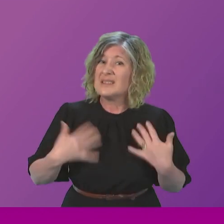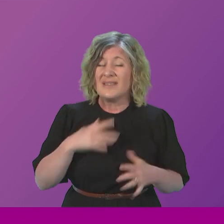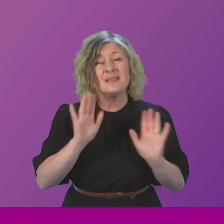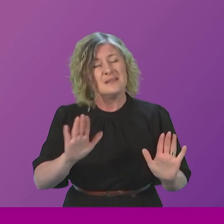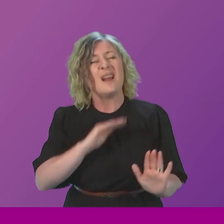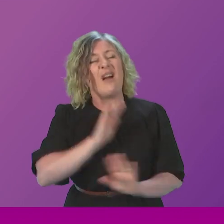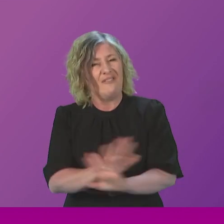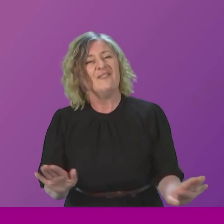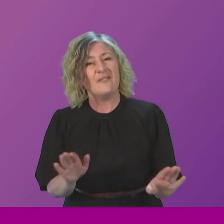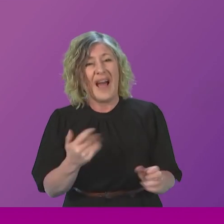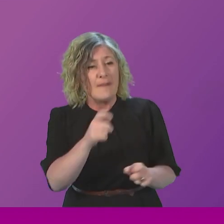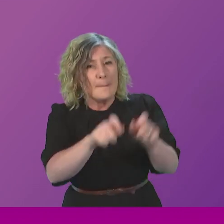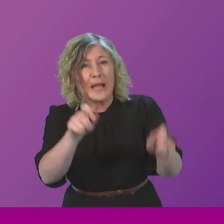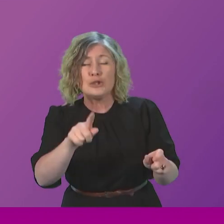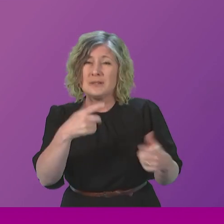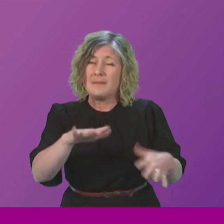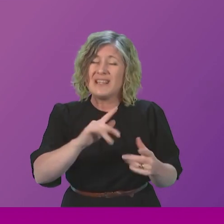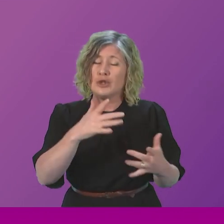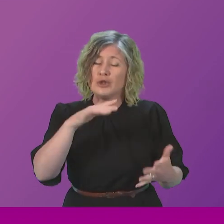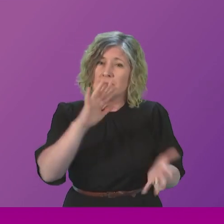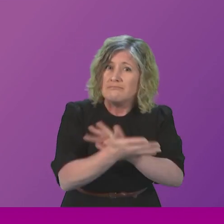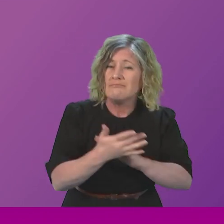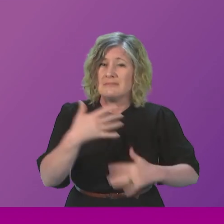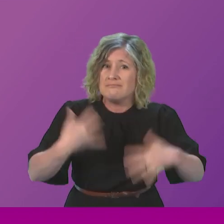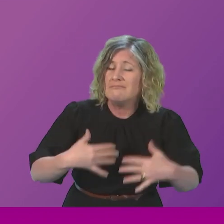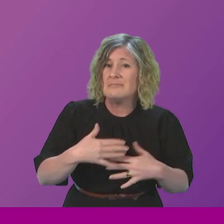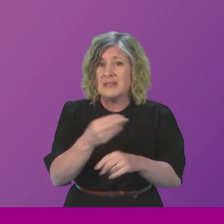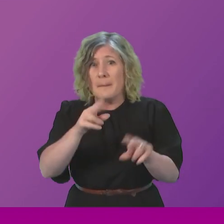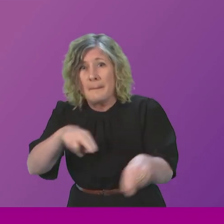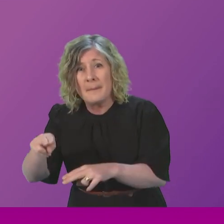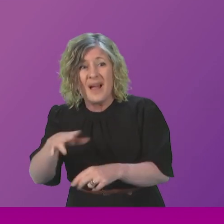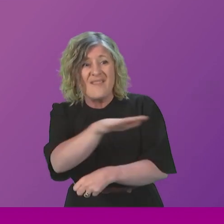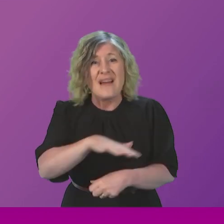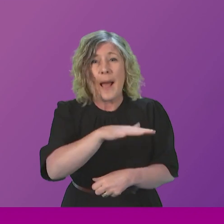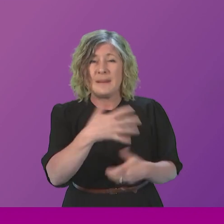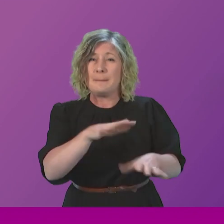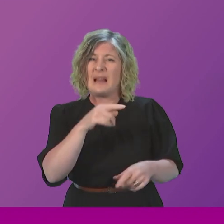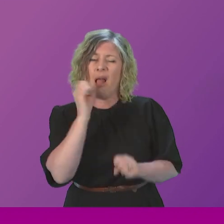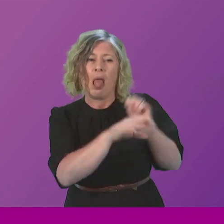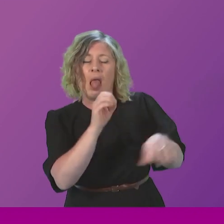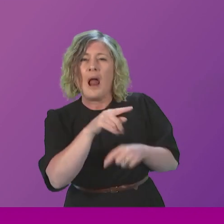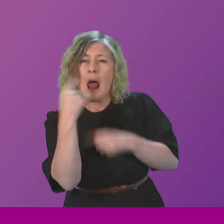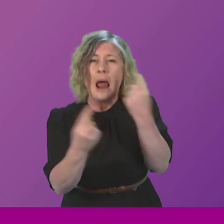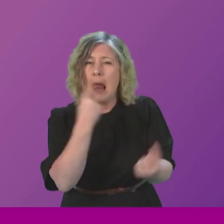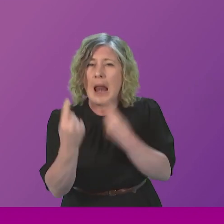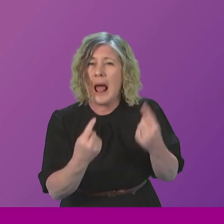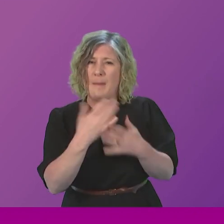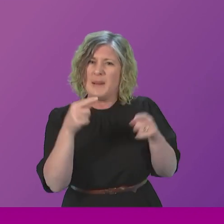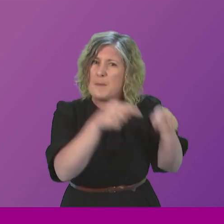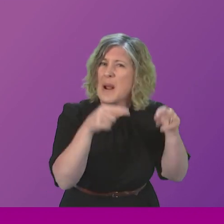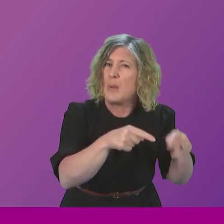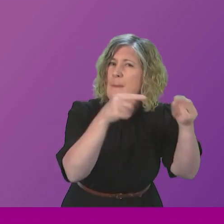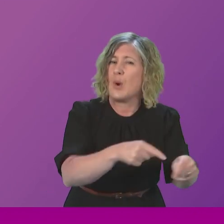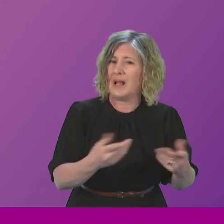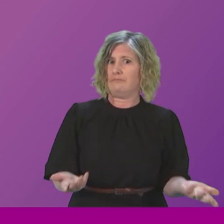harmed. Others lost their lives. Families lied to and bullied. For what?' To protect the